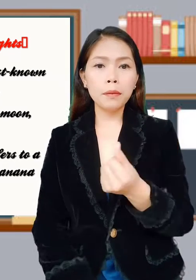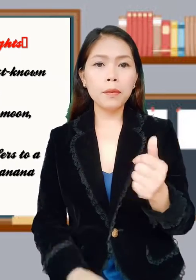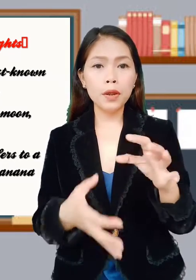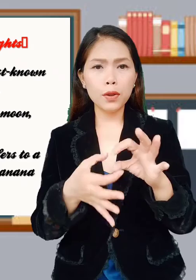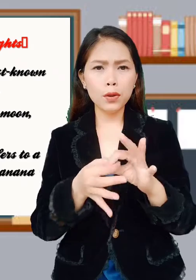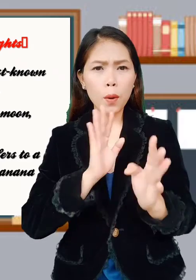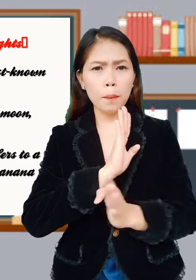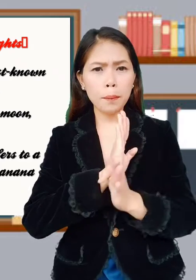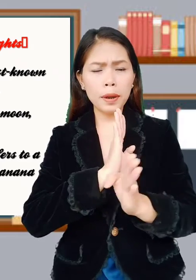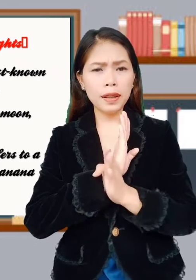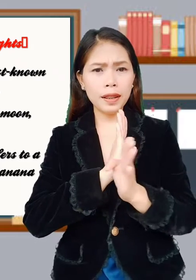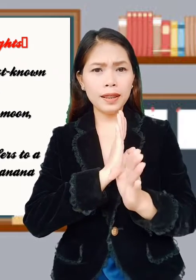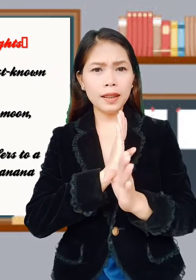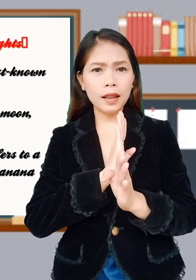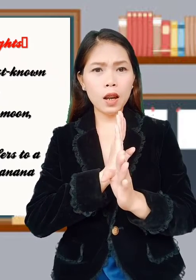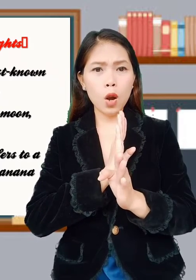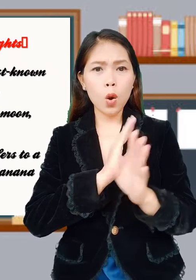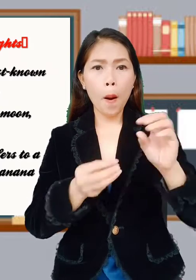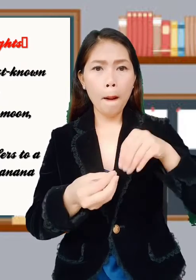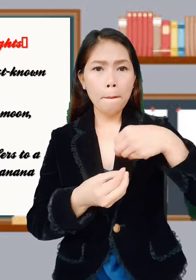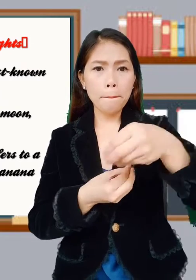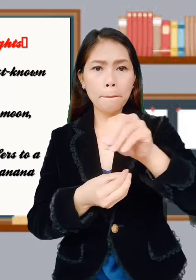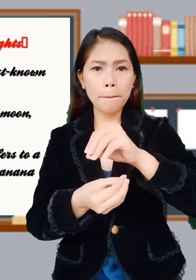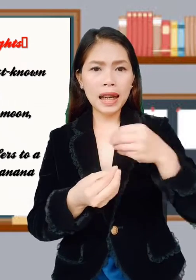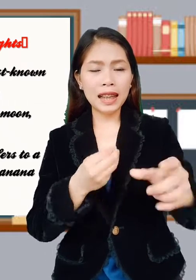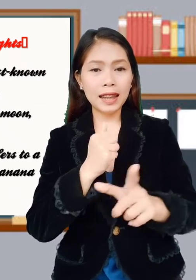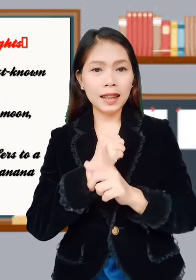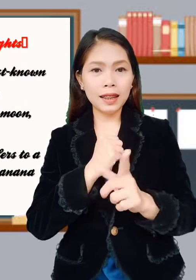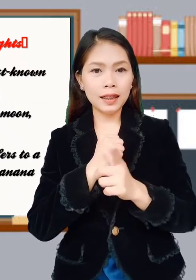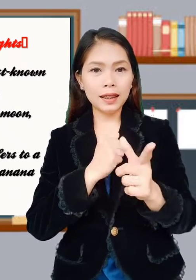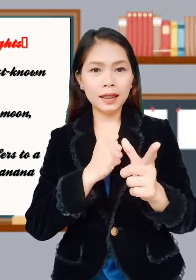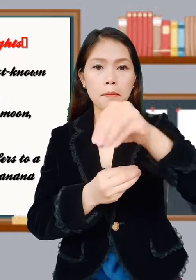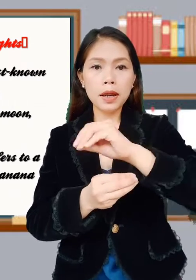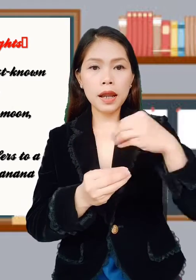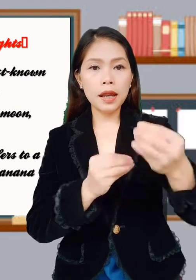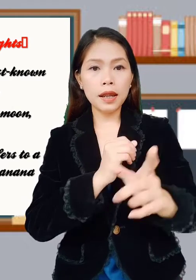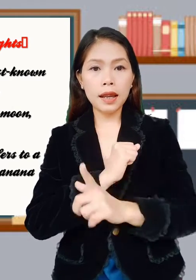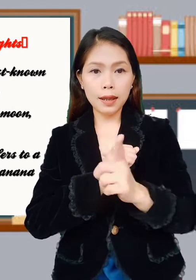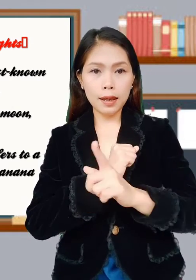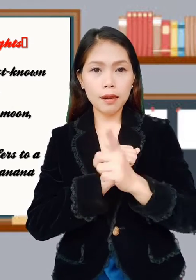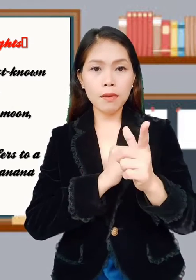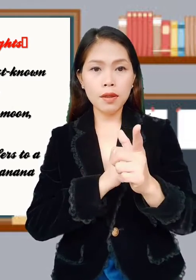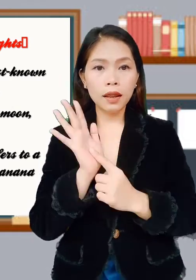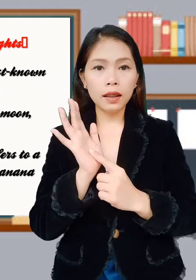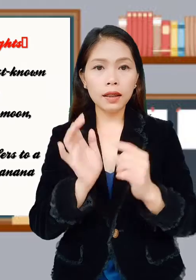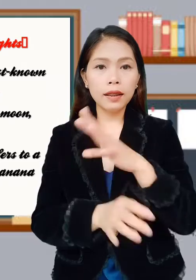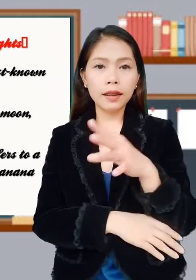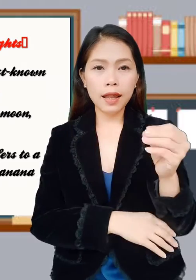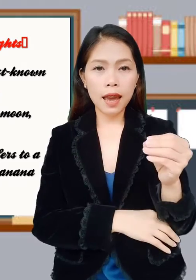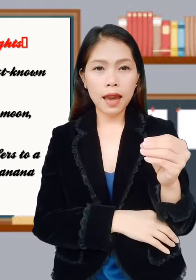trunk decorated with flowers, banana leaves, candle and incense sticks.